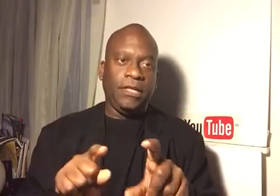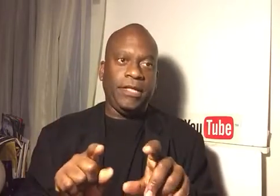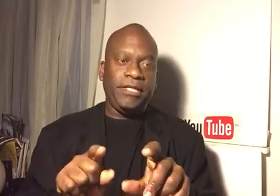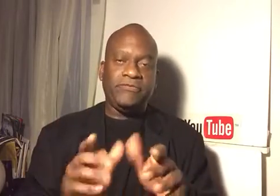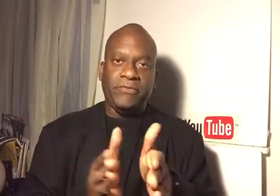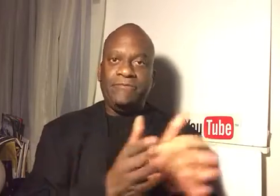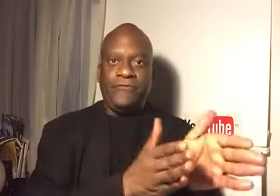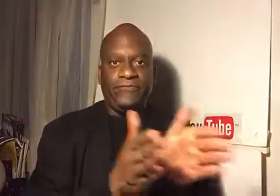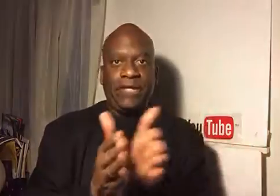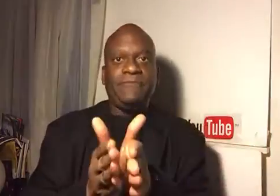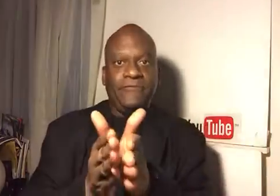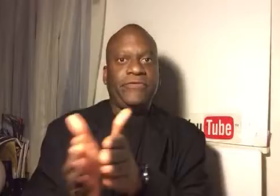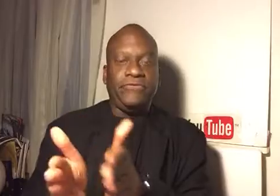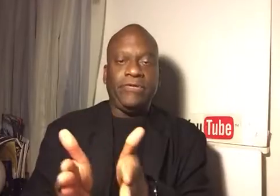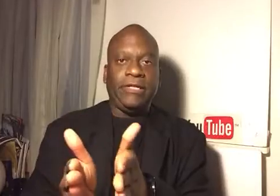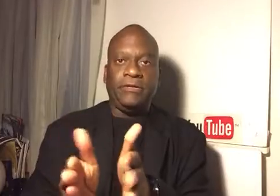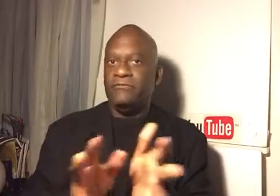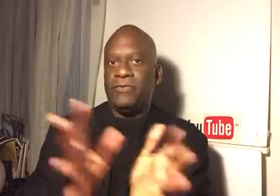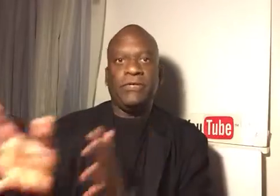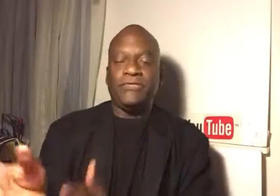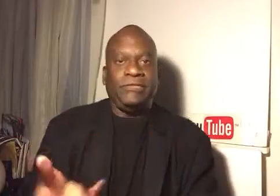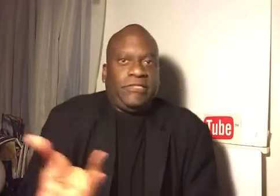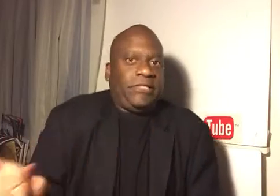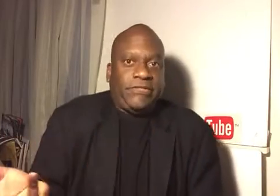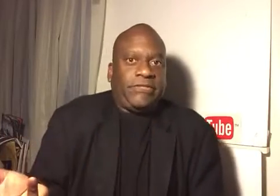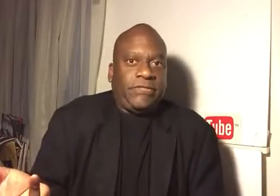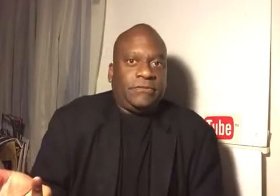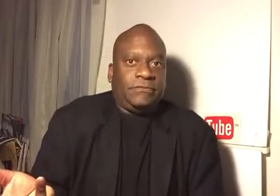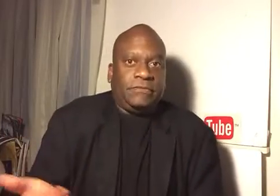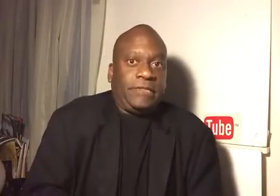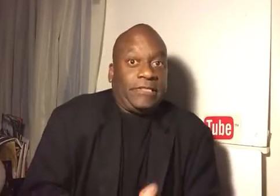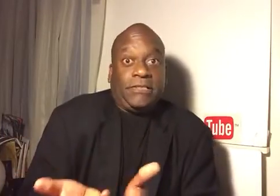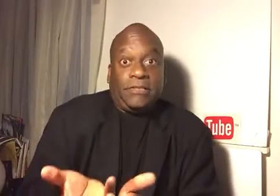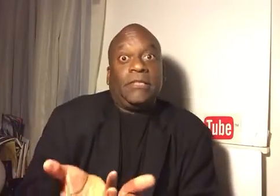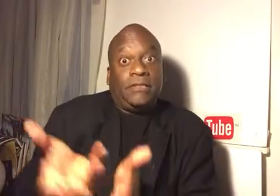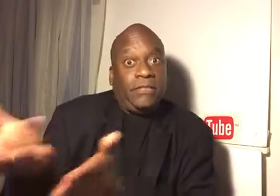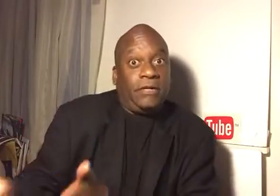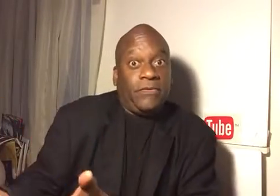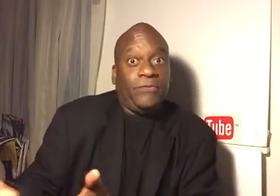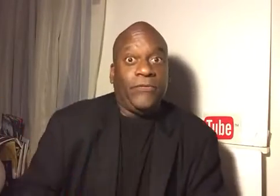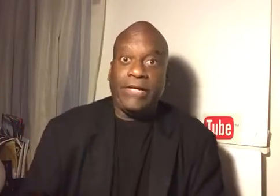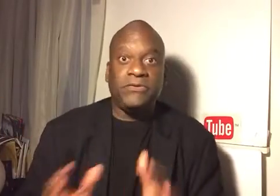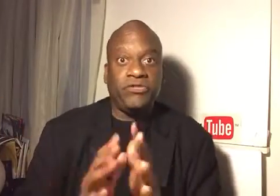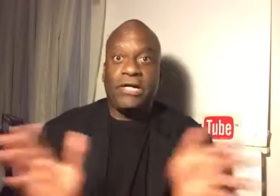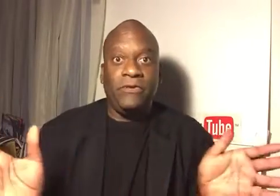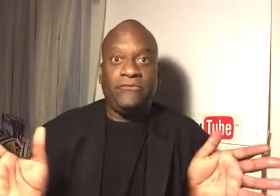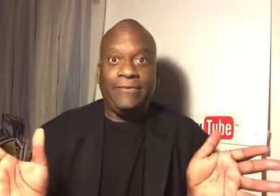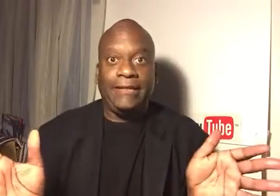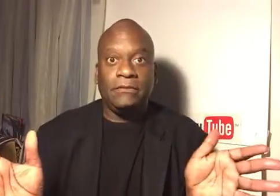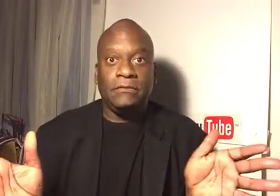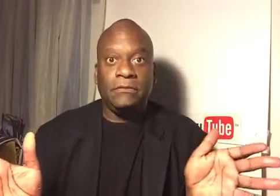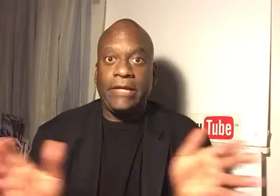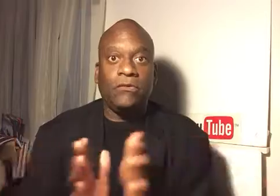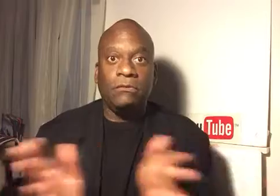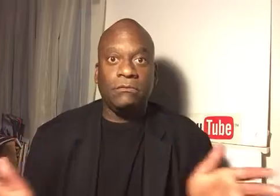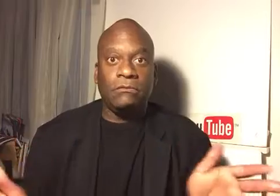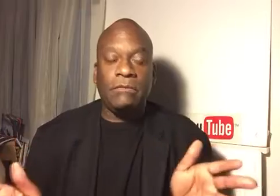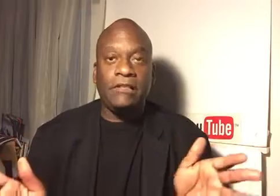and you have to remember, I'm 53 now, and everyone knows that I'm Zinni 62. That's the year I was born. I don't shy away from that at all. I